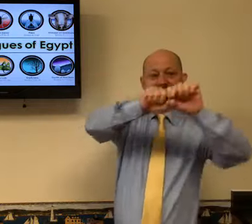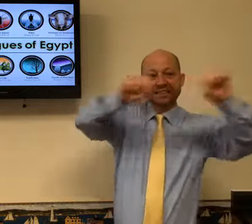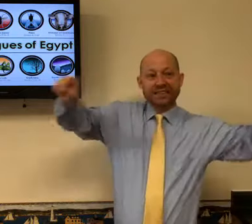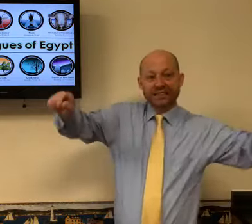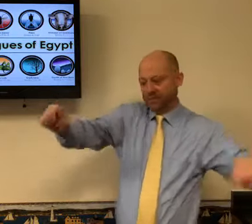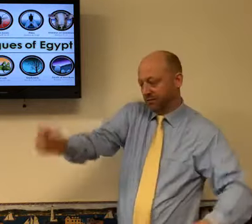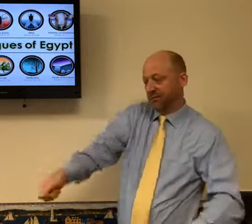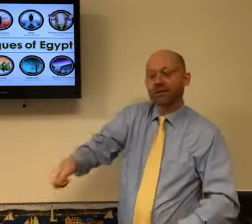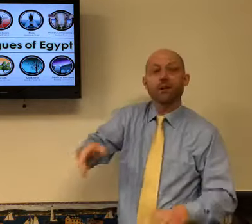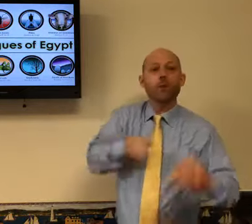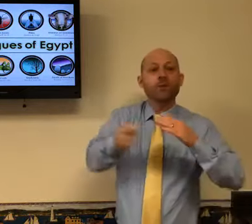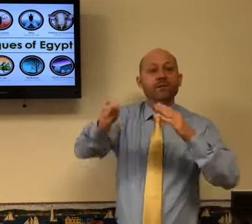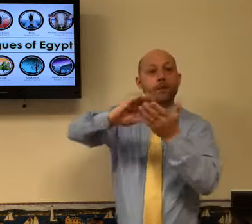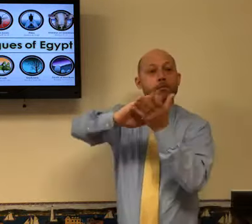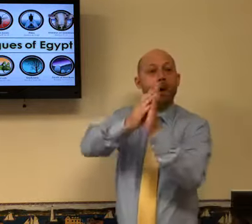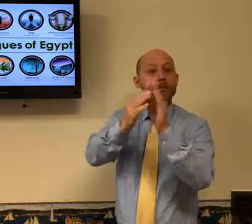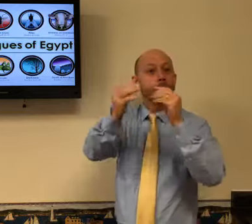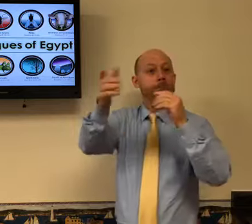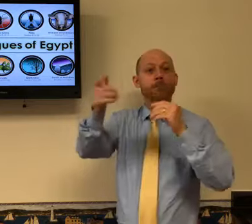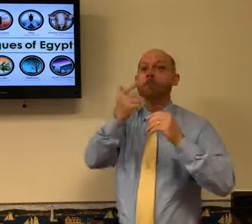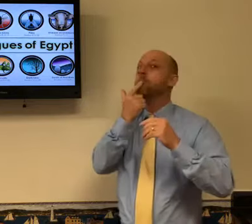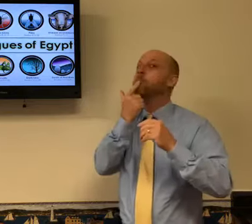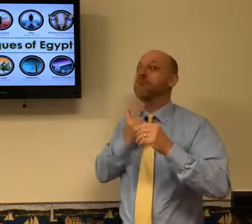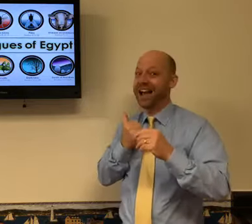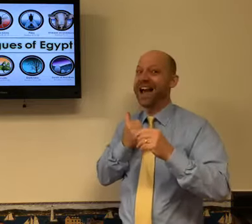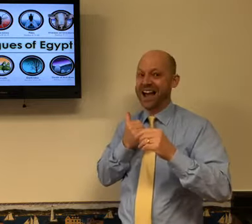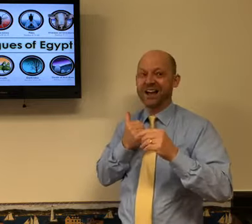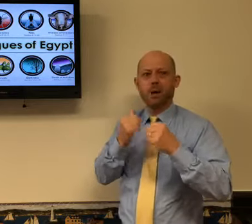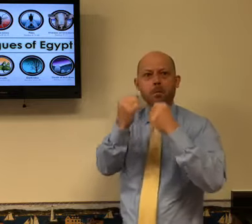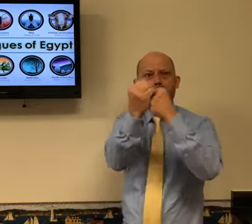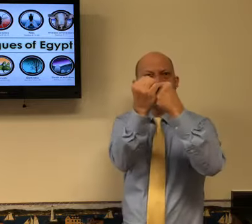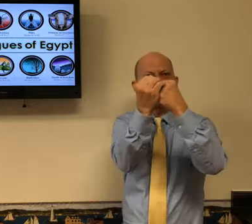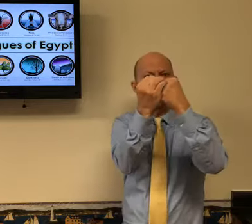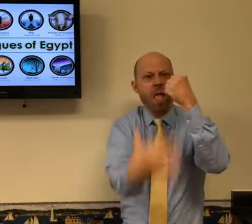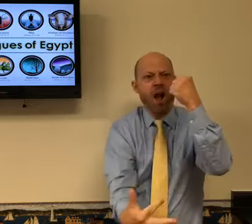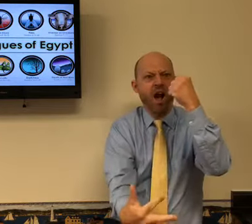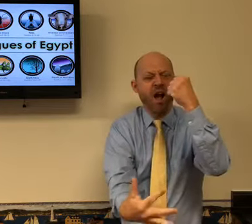with his rod to touch the river and it became a red as blood.